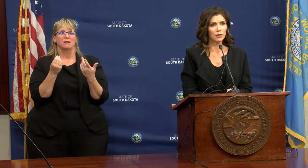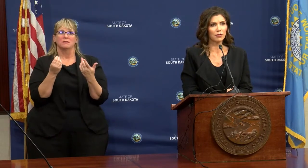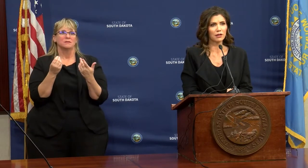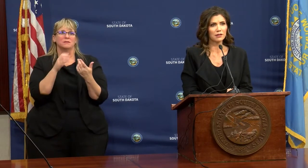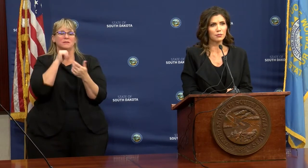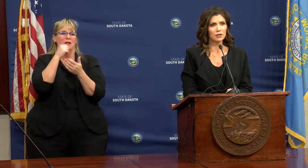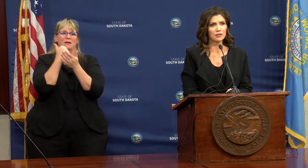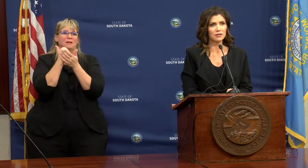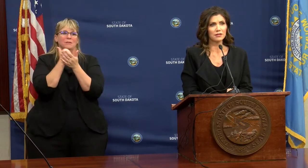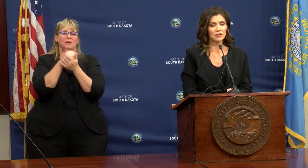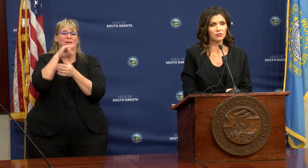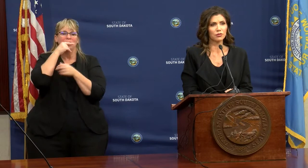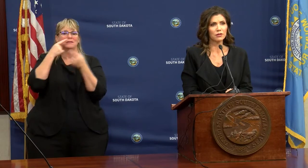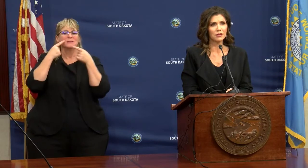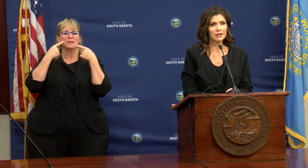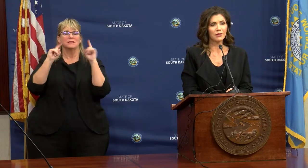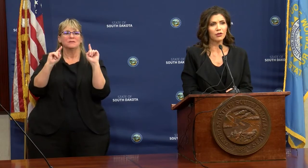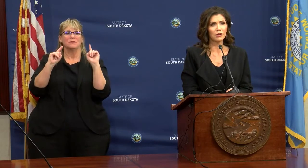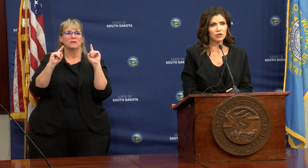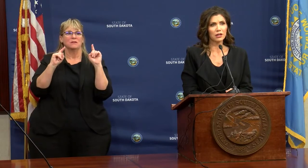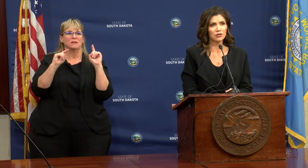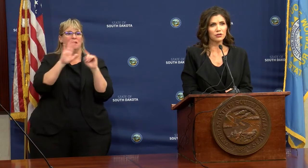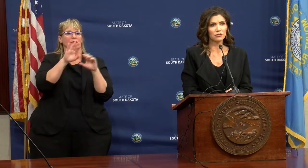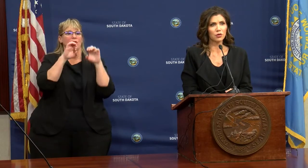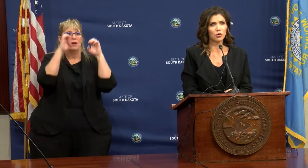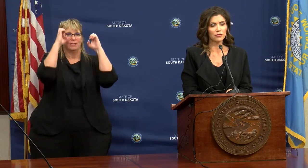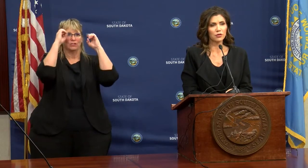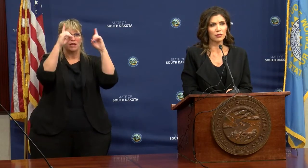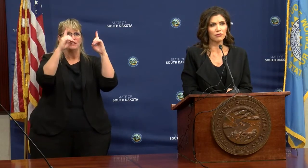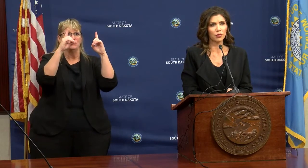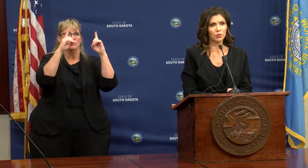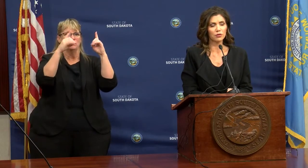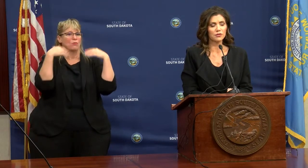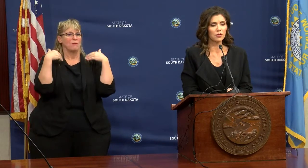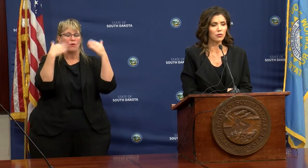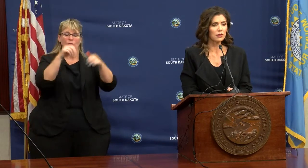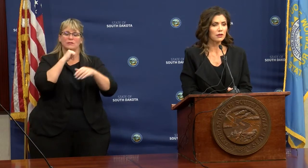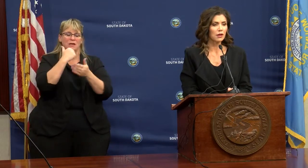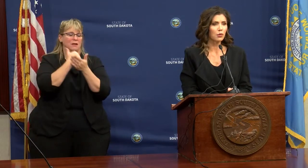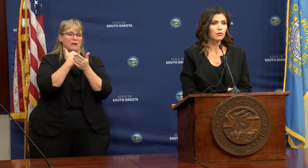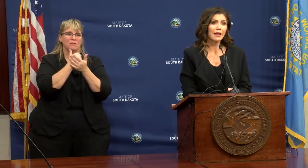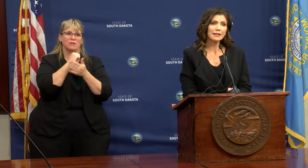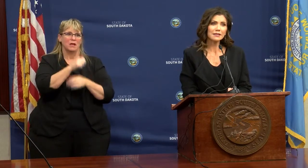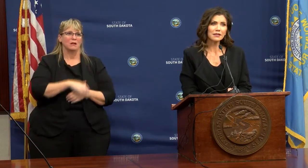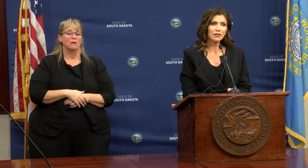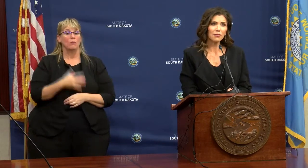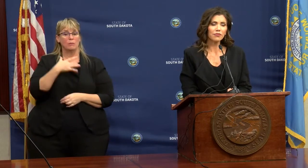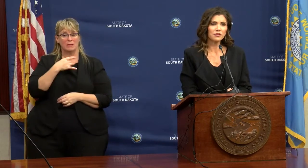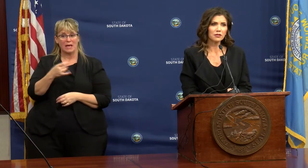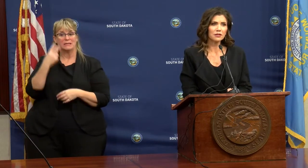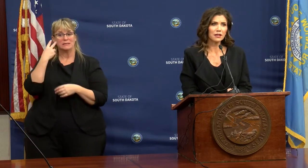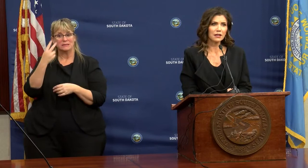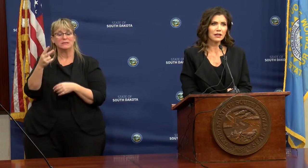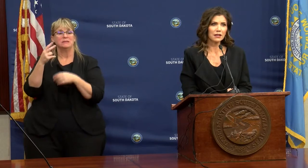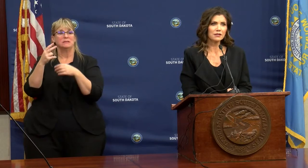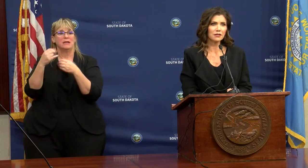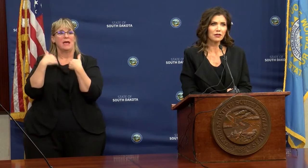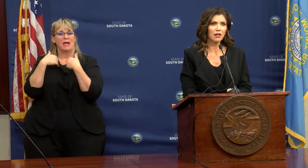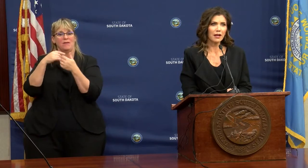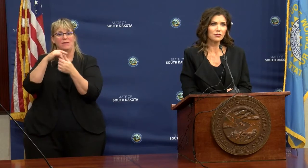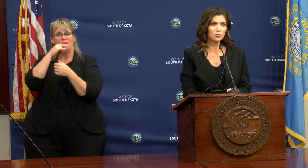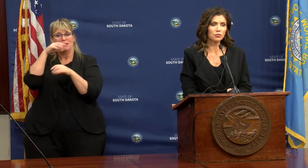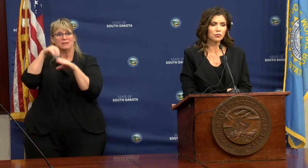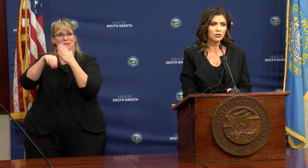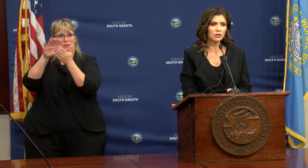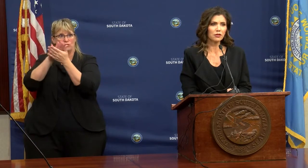was not helping our kids being successful in their education course going forward. So we would like to see them facilitate getting kids